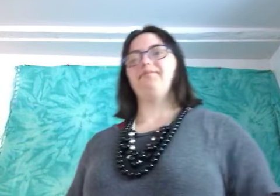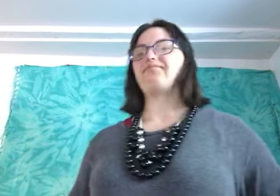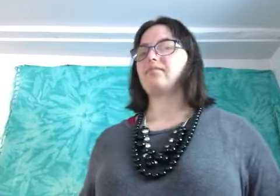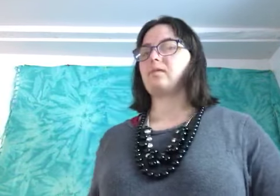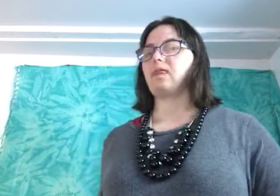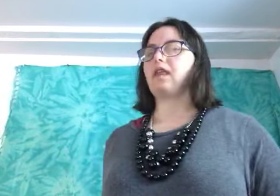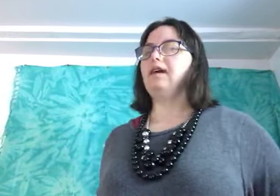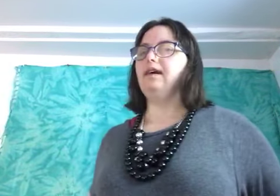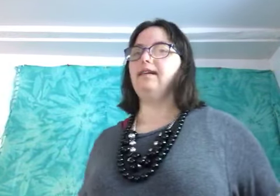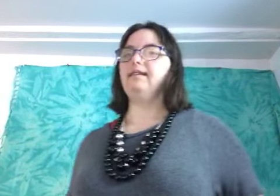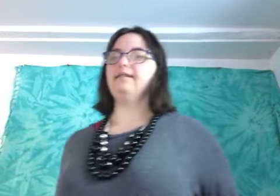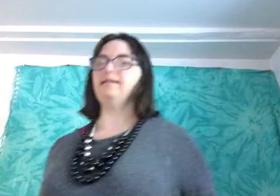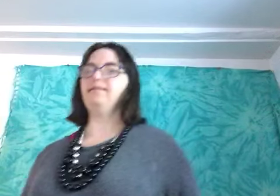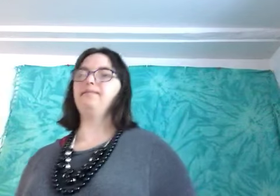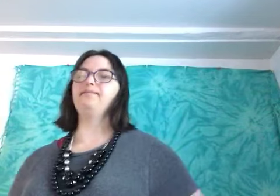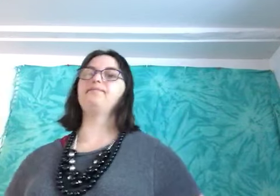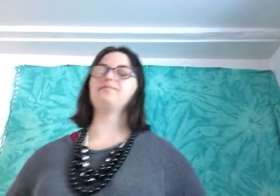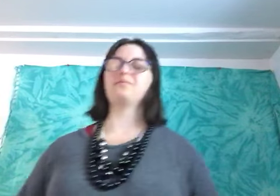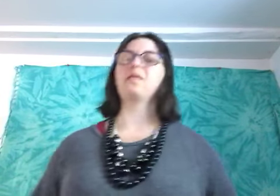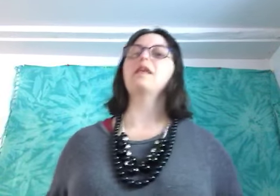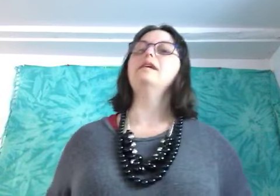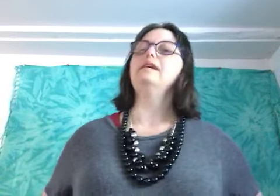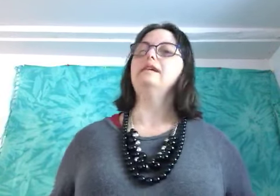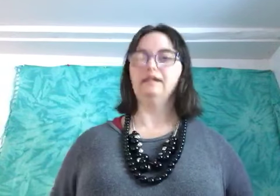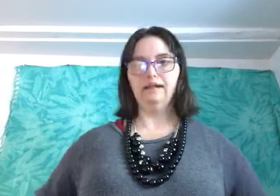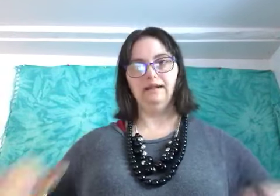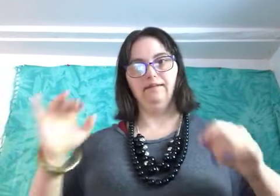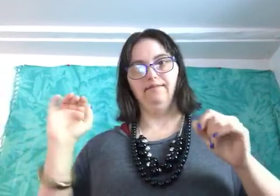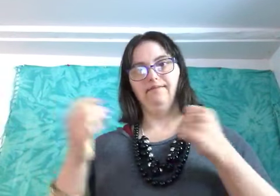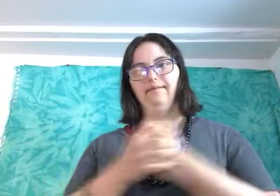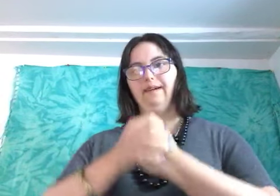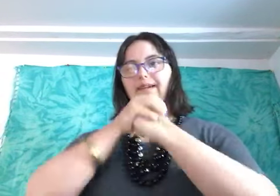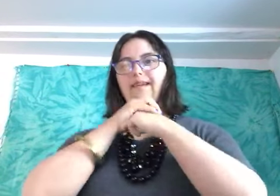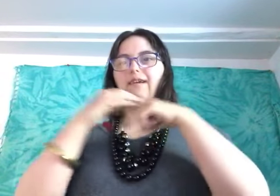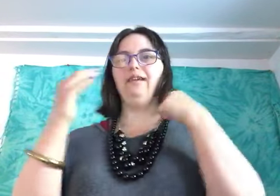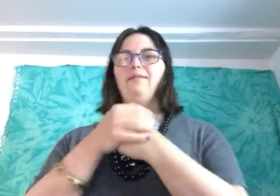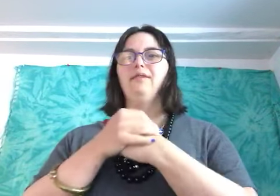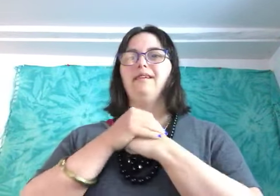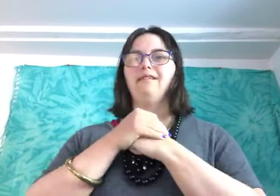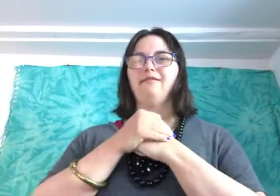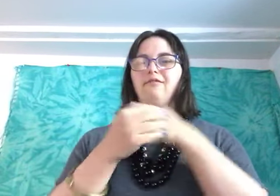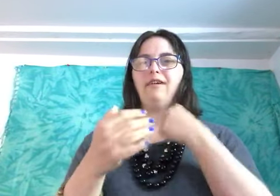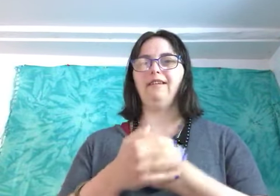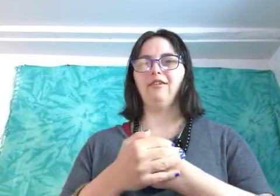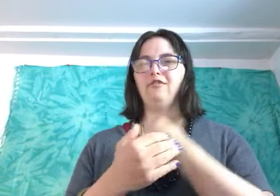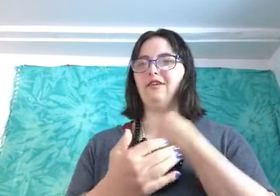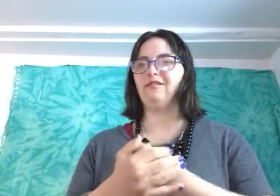and um yeah you need to put the hustle grind on your channel